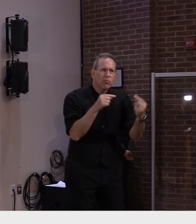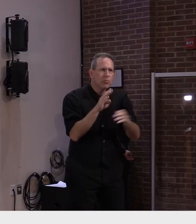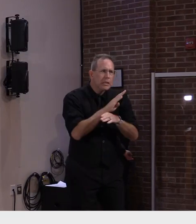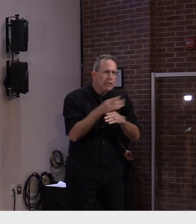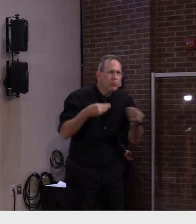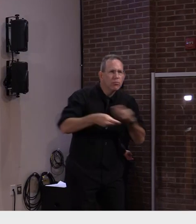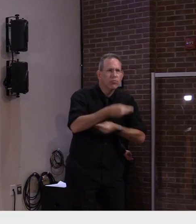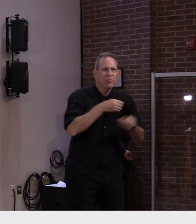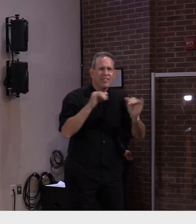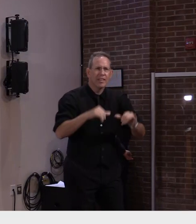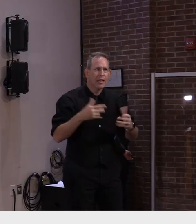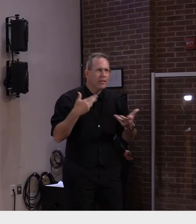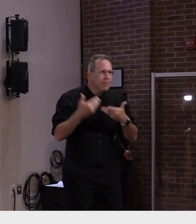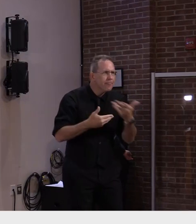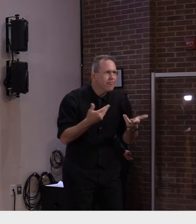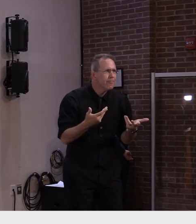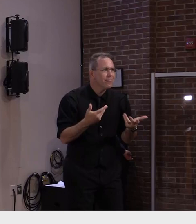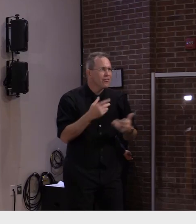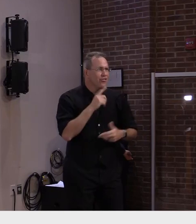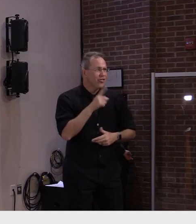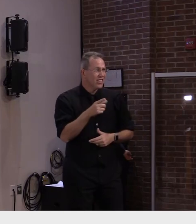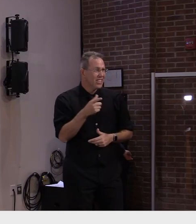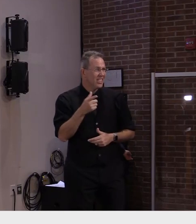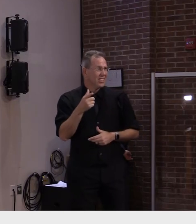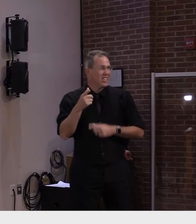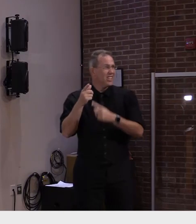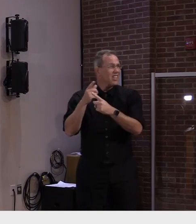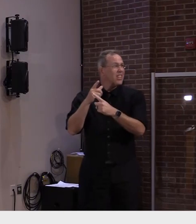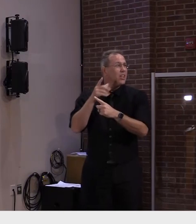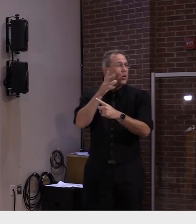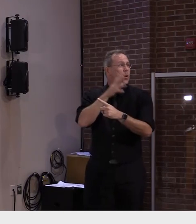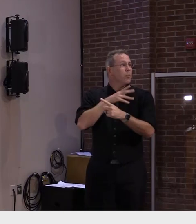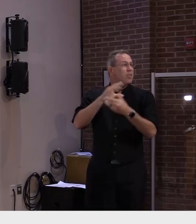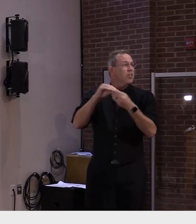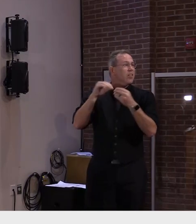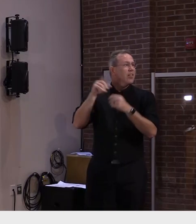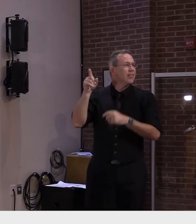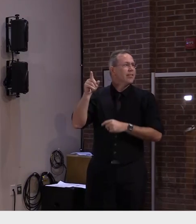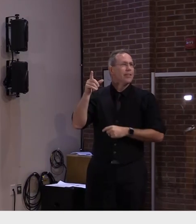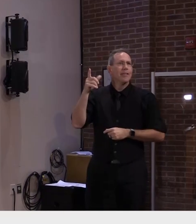When the truth is, she said, we can't tell you anything, we're ready to go.